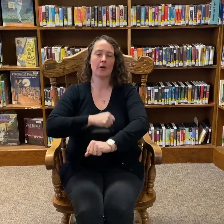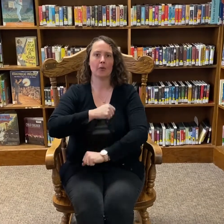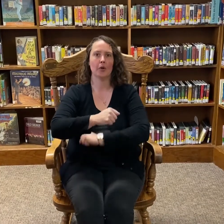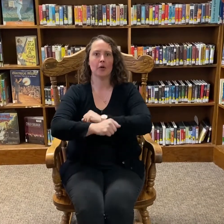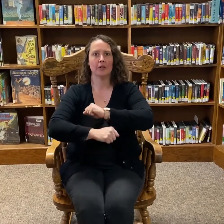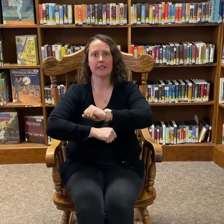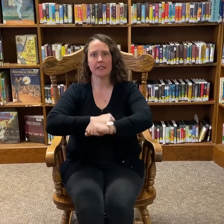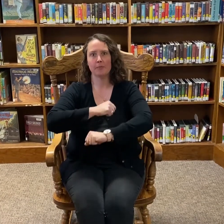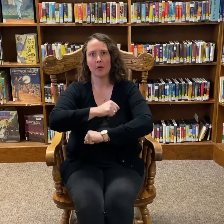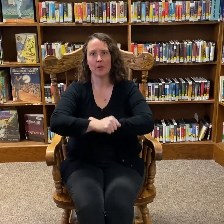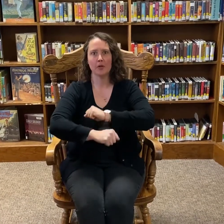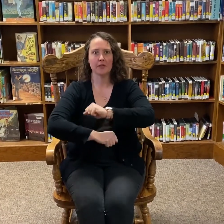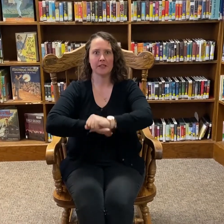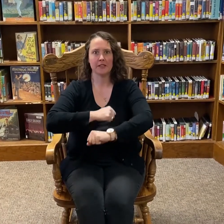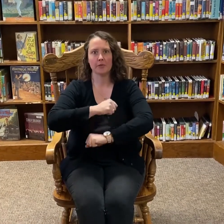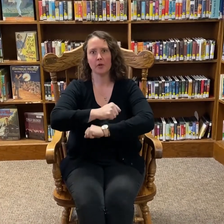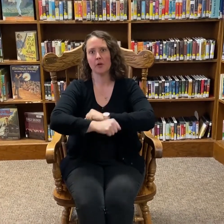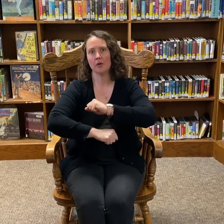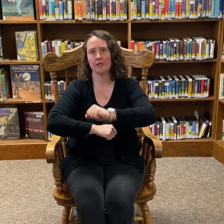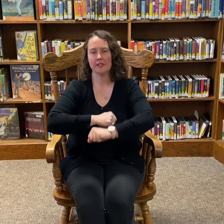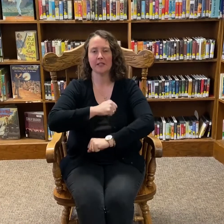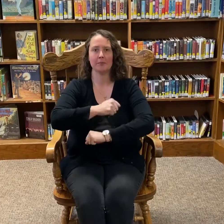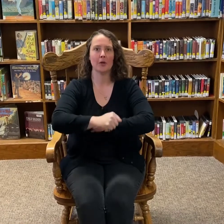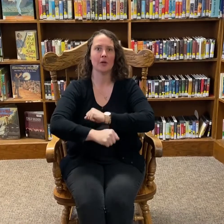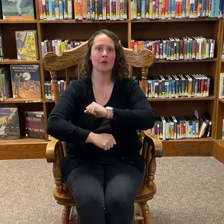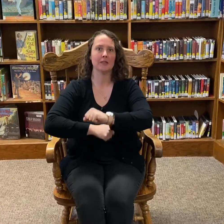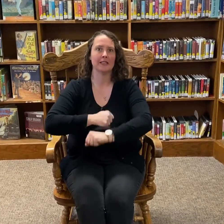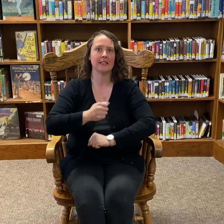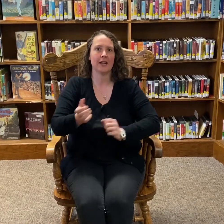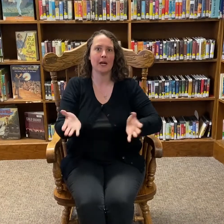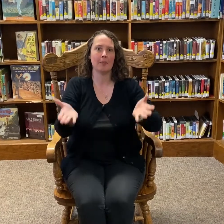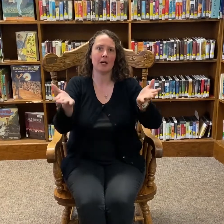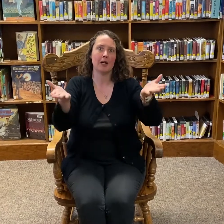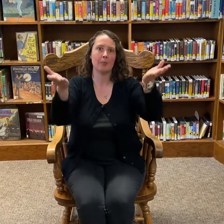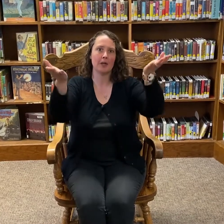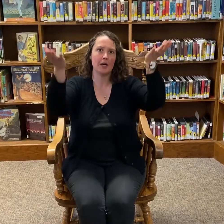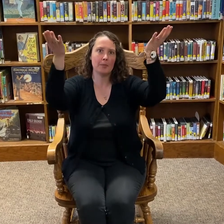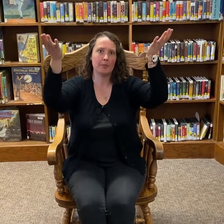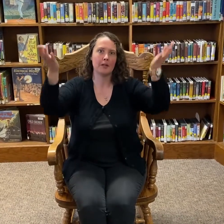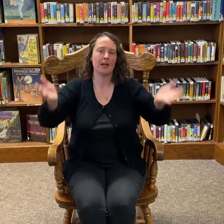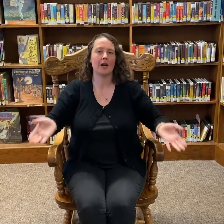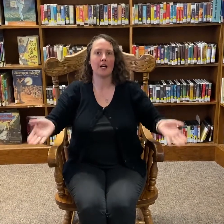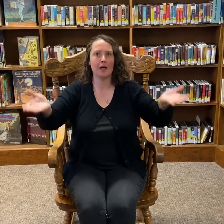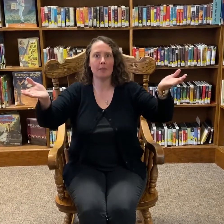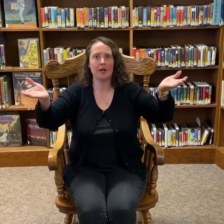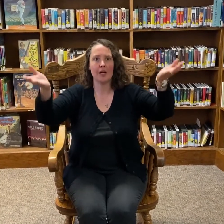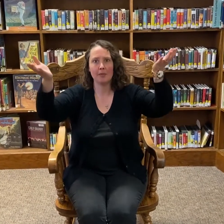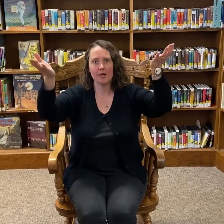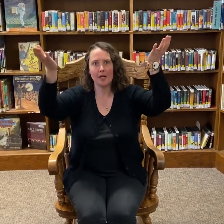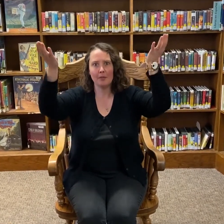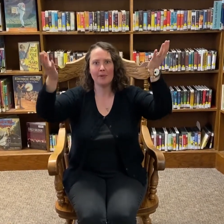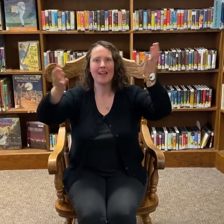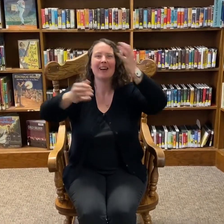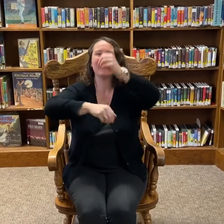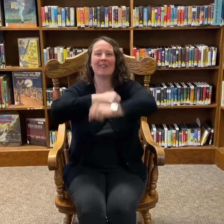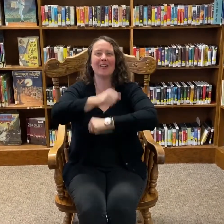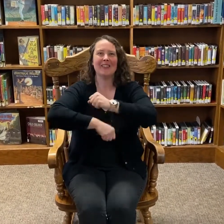Roly poly, roly poly, up up up up up up. Roly